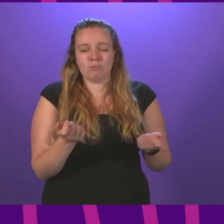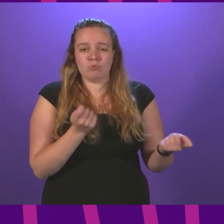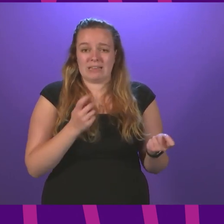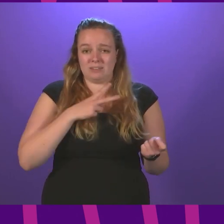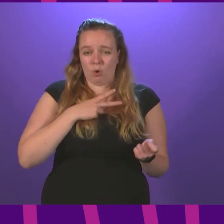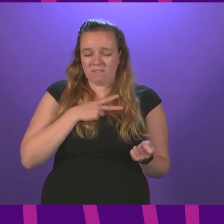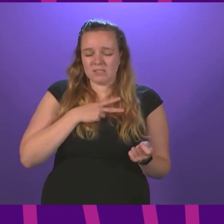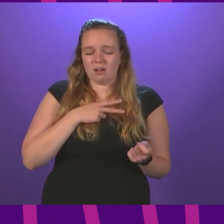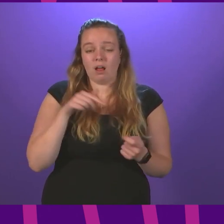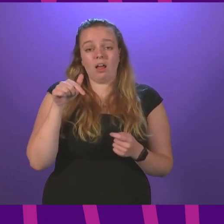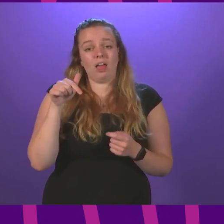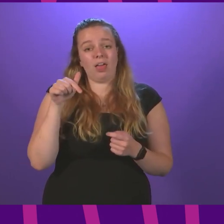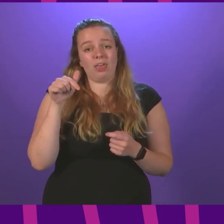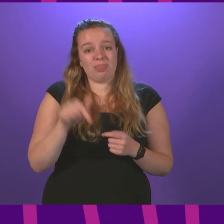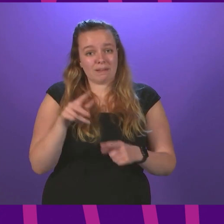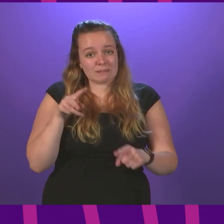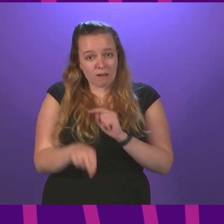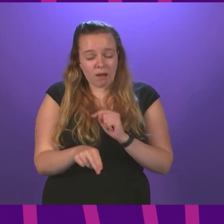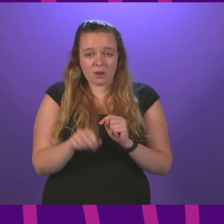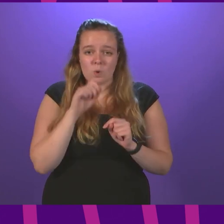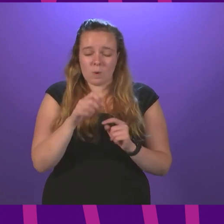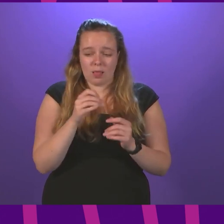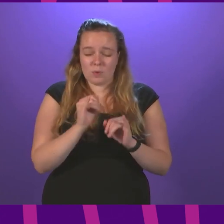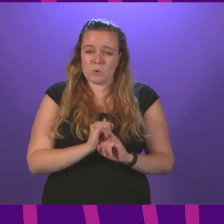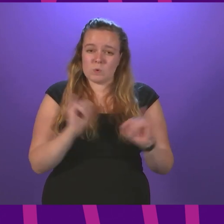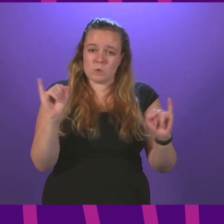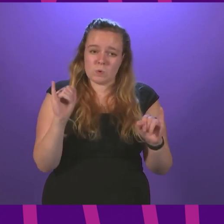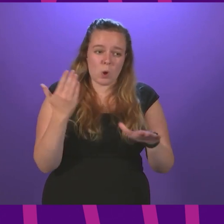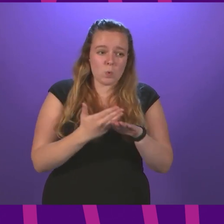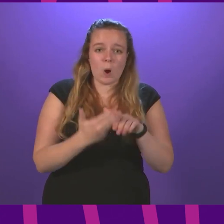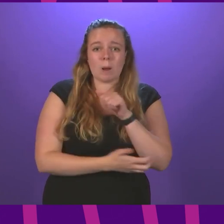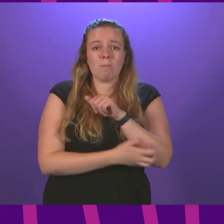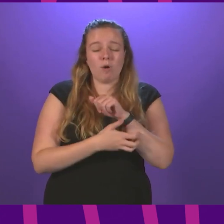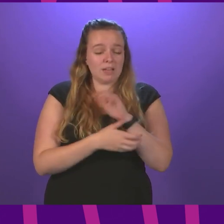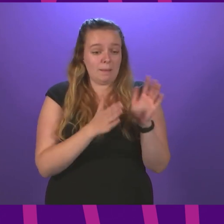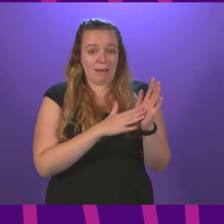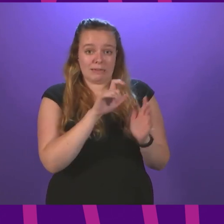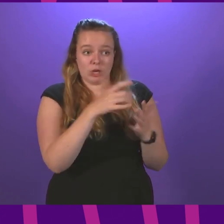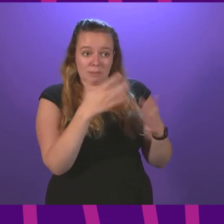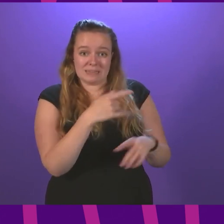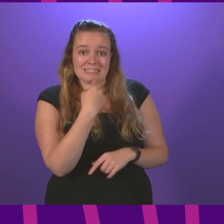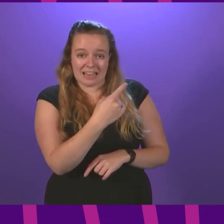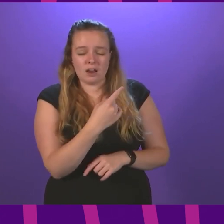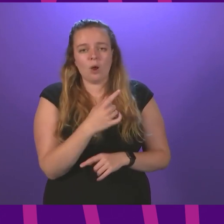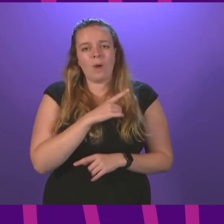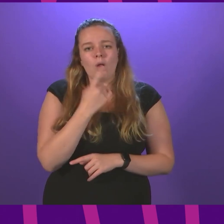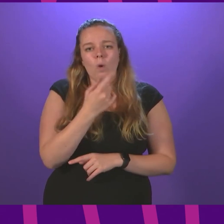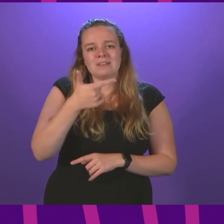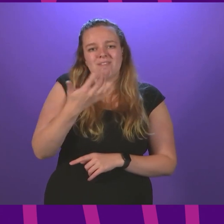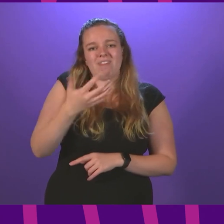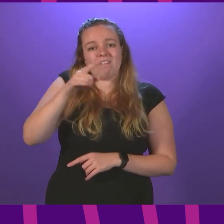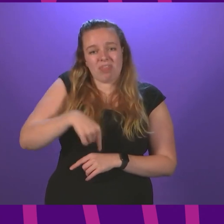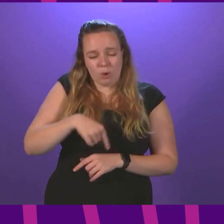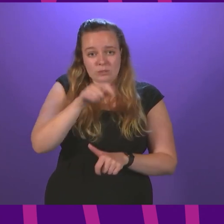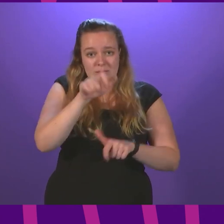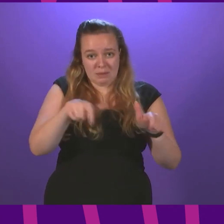Prasinoff, this cut will exacerbate in work poverty, as Maggie Chapman rightly emphasised, because 175,000